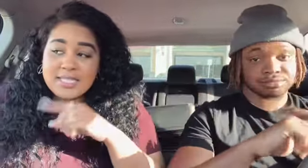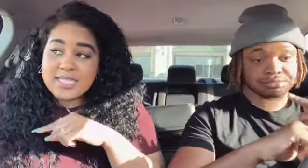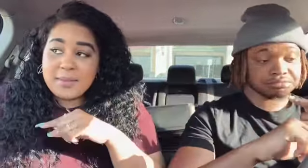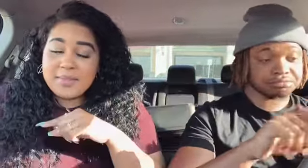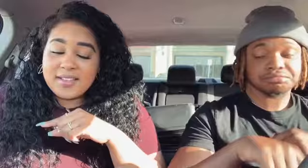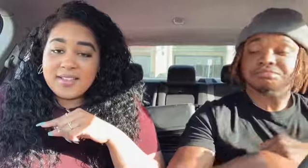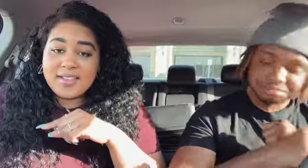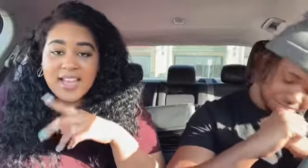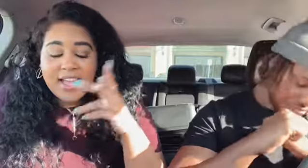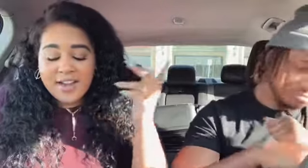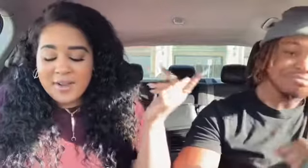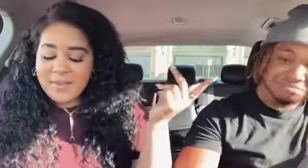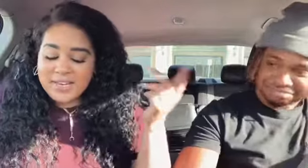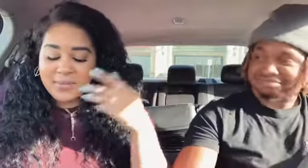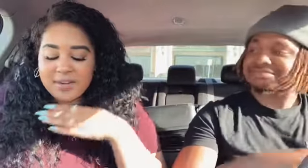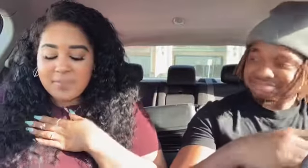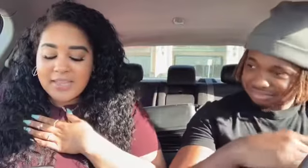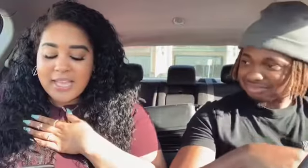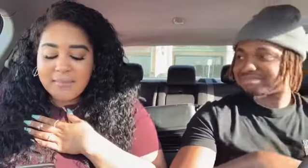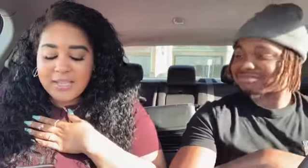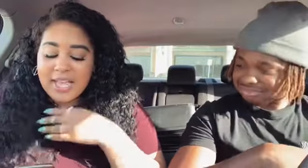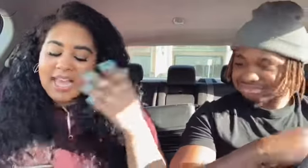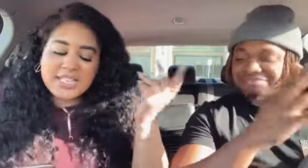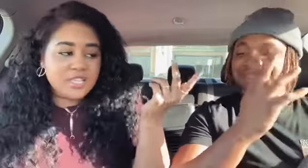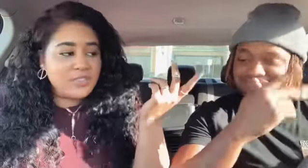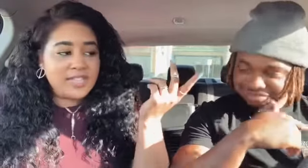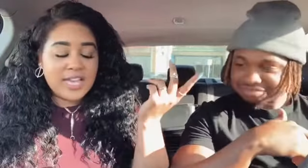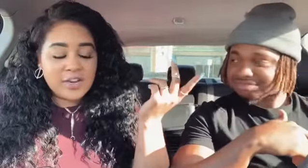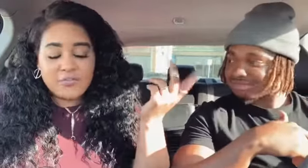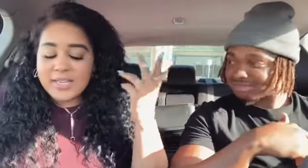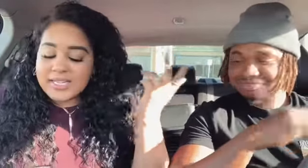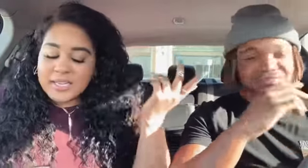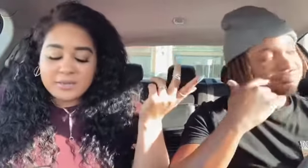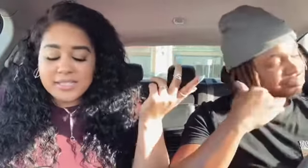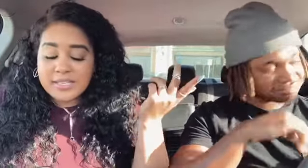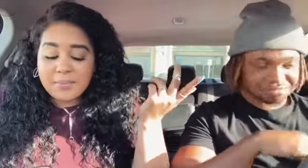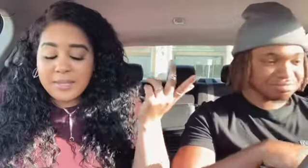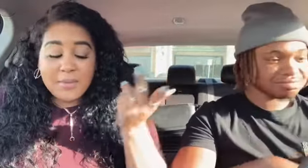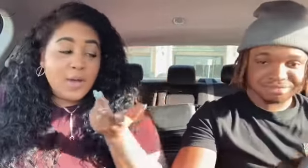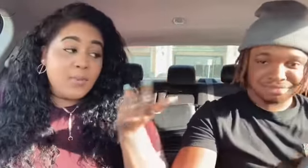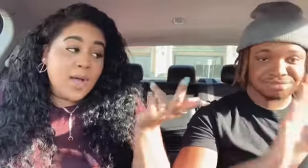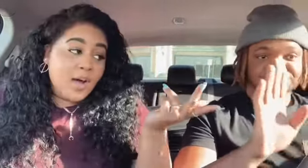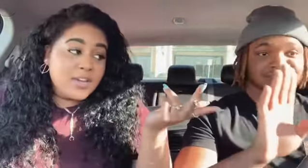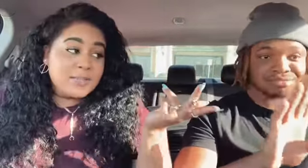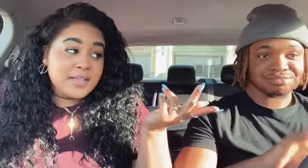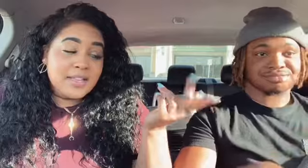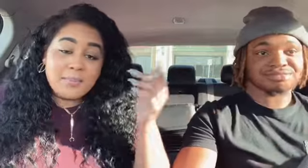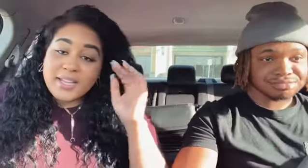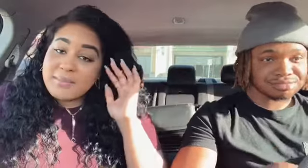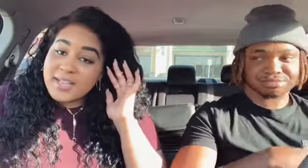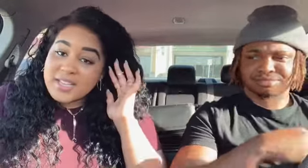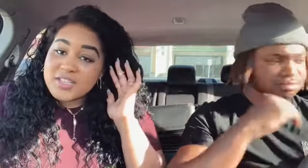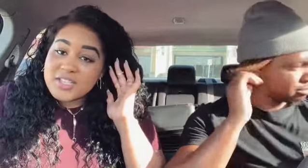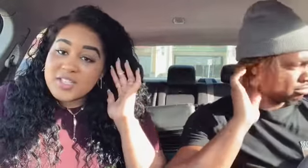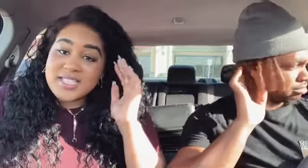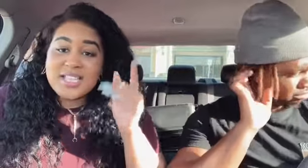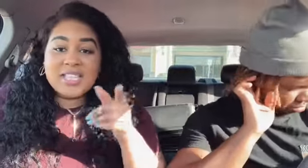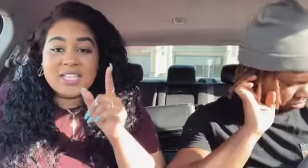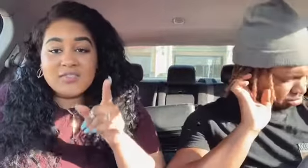and the timing, uh Everybody wanna be like me I think it's really kinda funny, they don't think that I peep Boy, I always been hip, I keep my ear to the streets And niggas